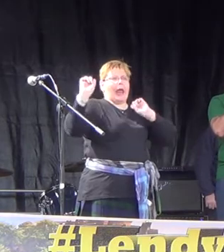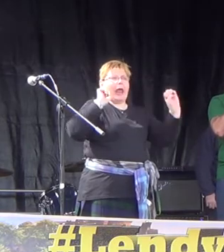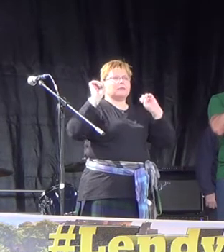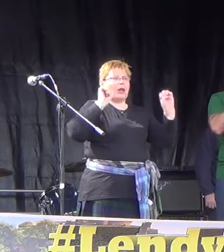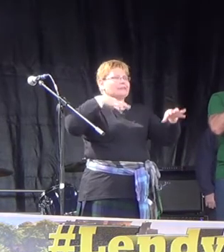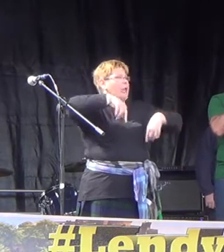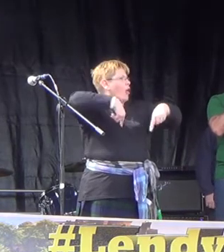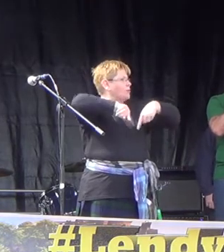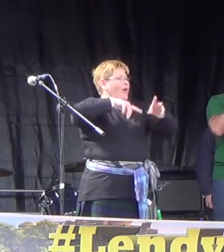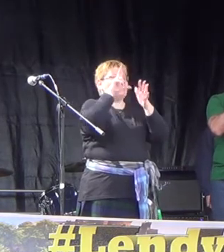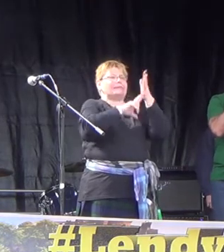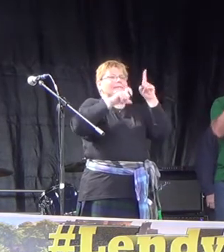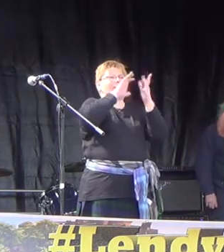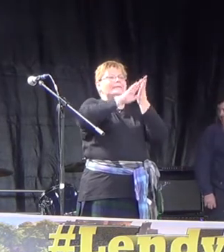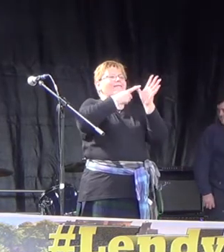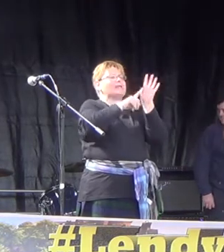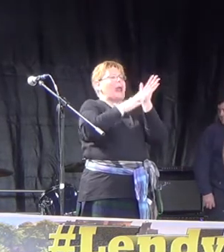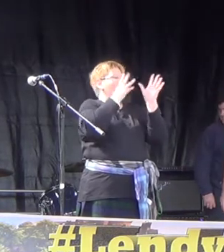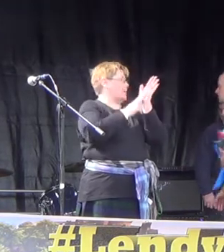and director, David Heyman!